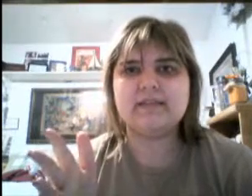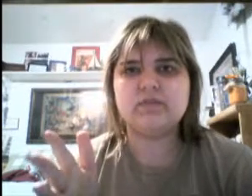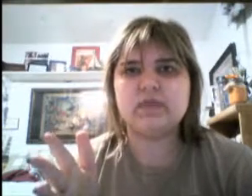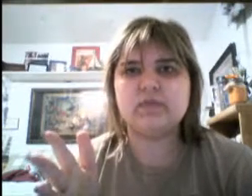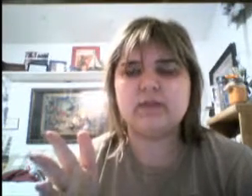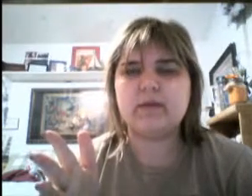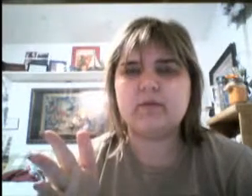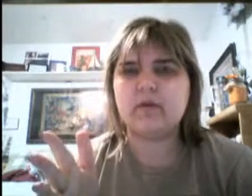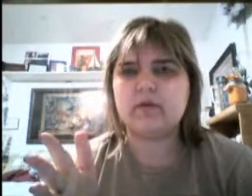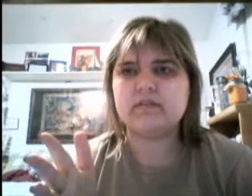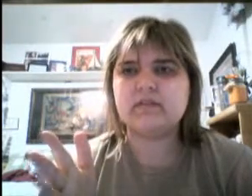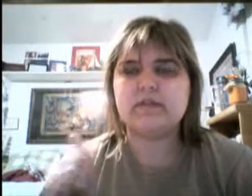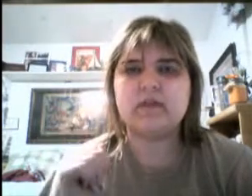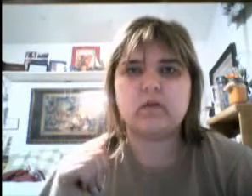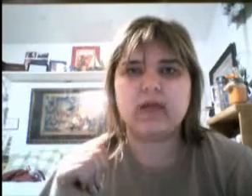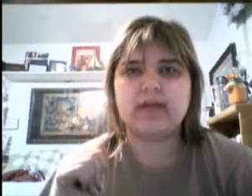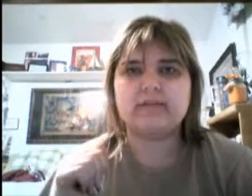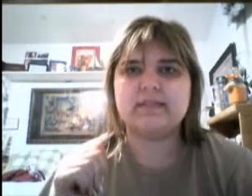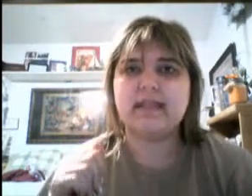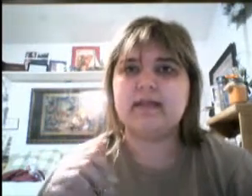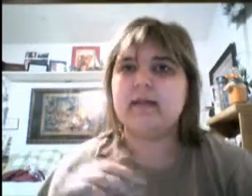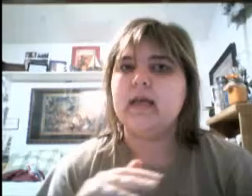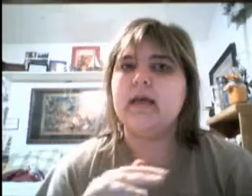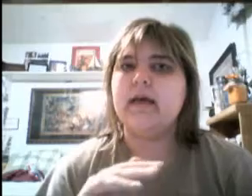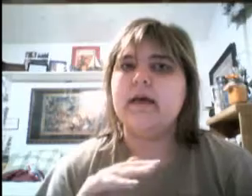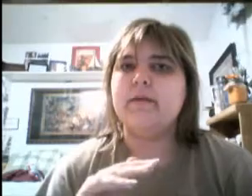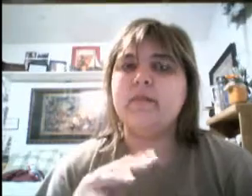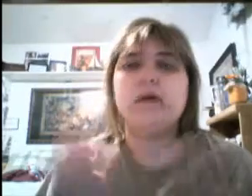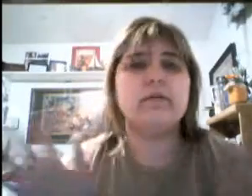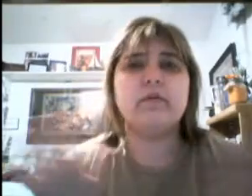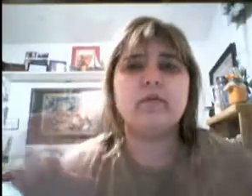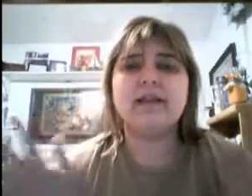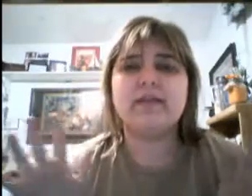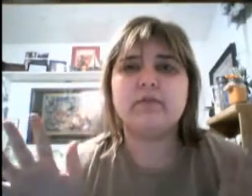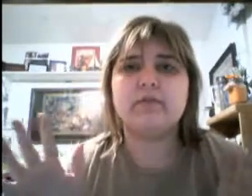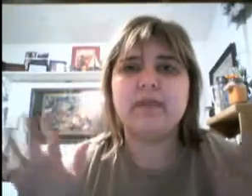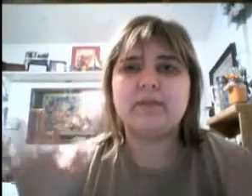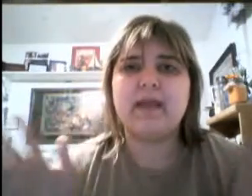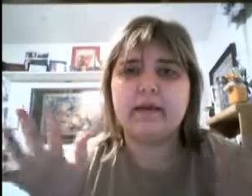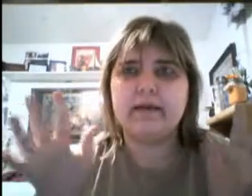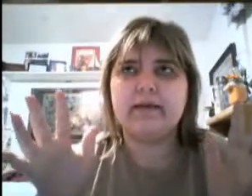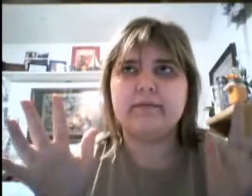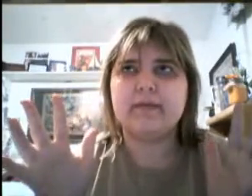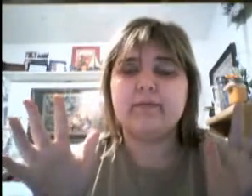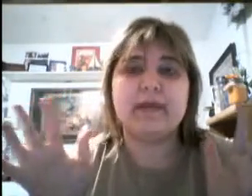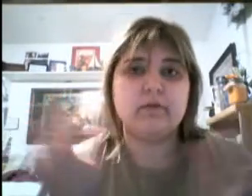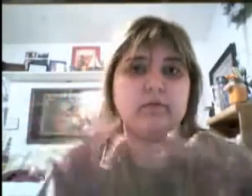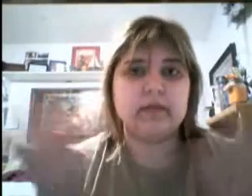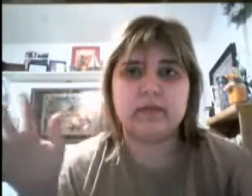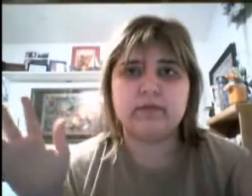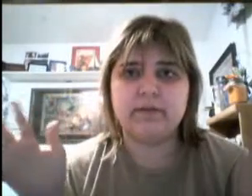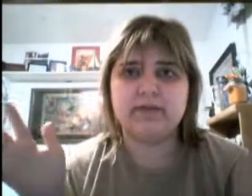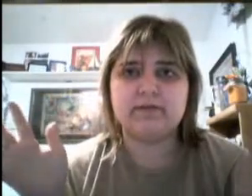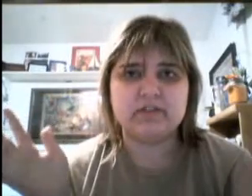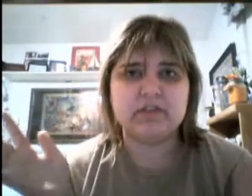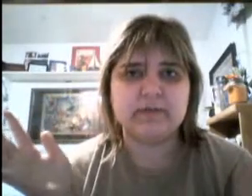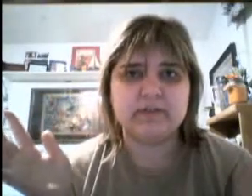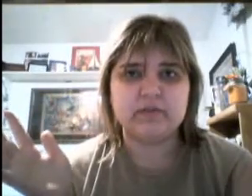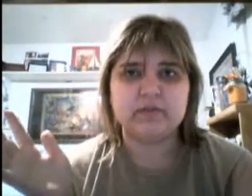D23 works with their lines, and the only other big, not panel, but the other big convention I've been to